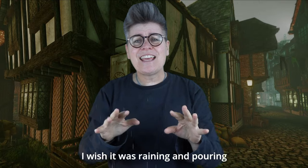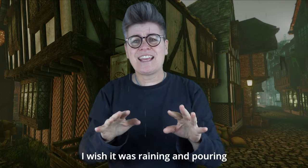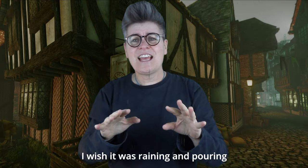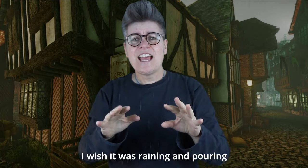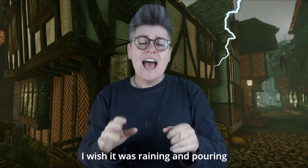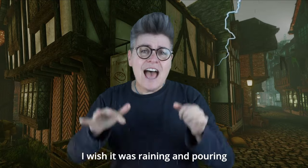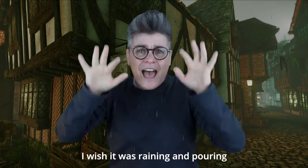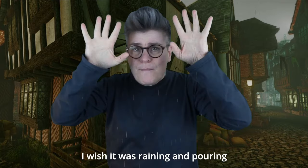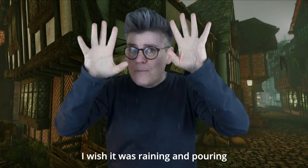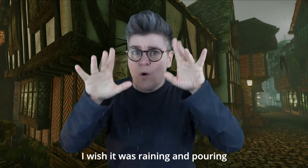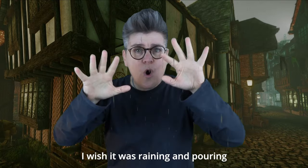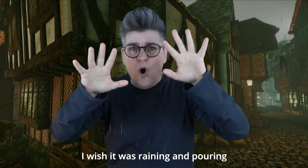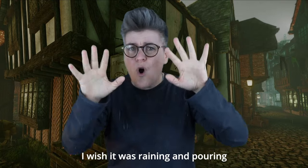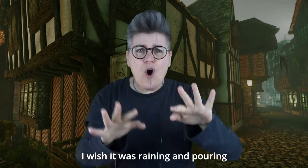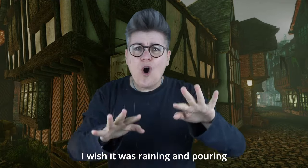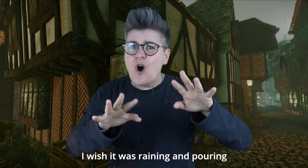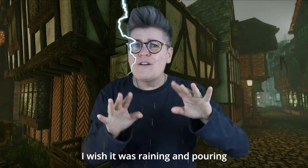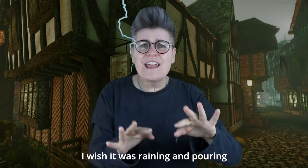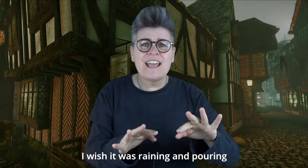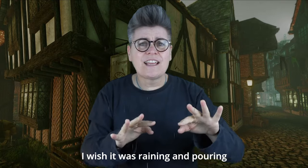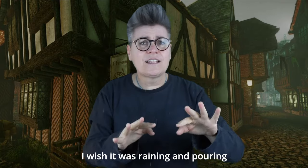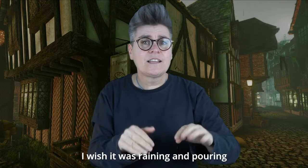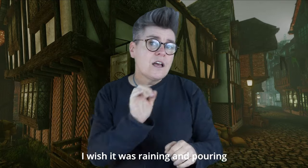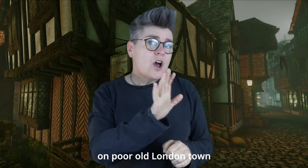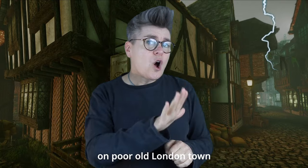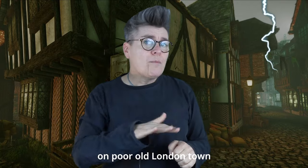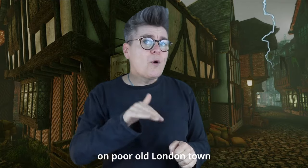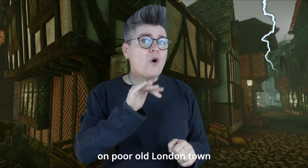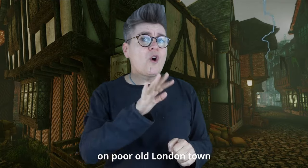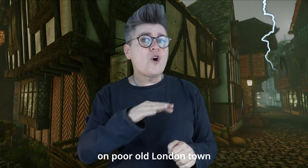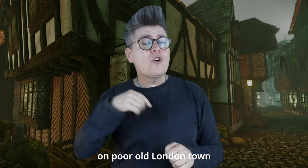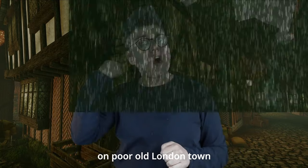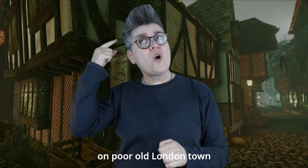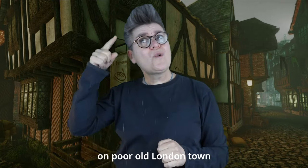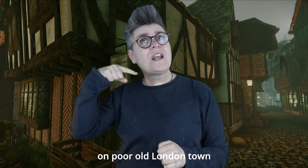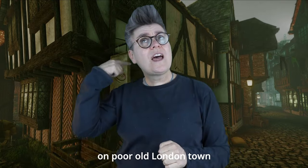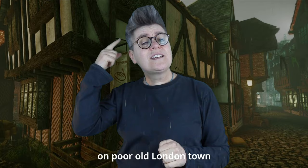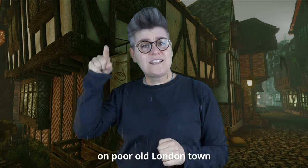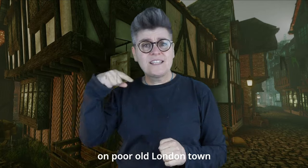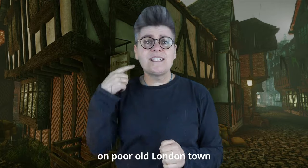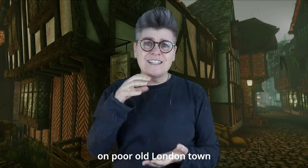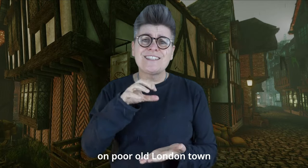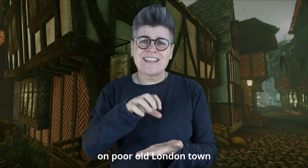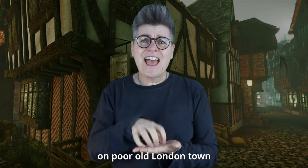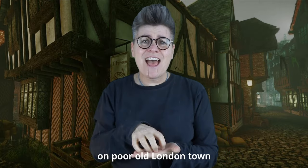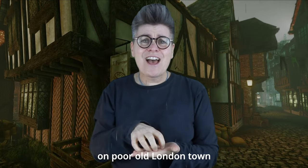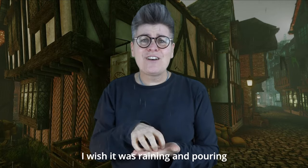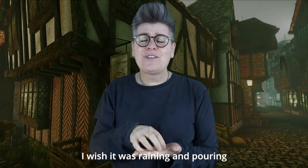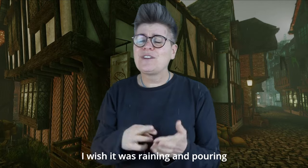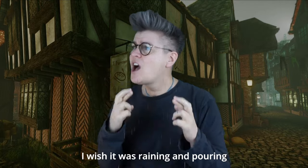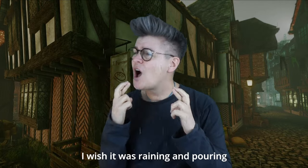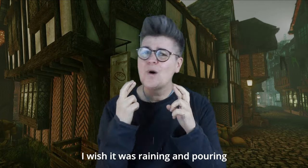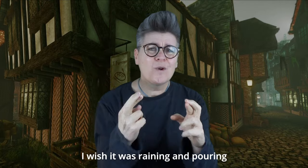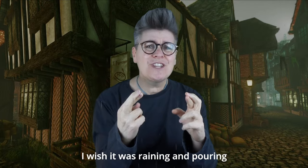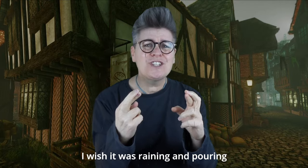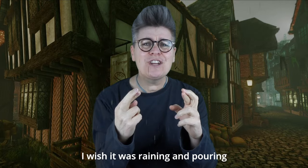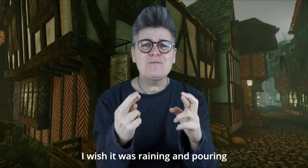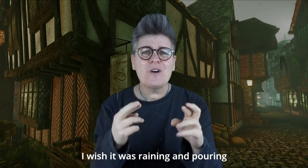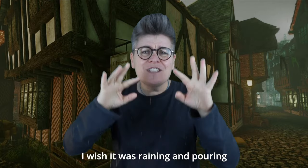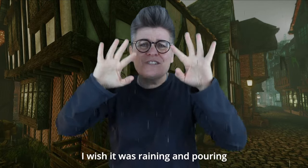and pouring A poor old London town A poor it was